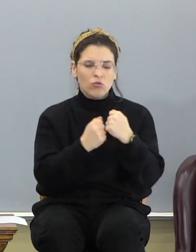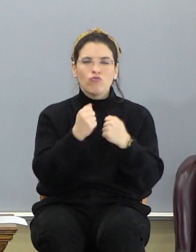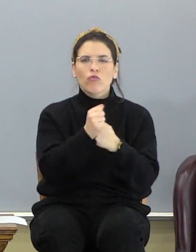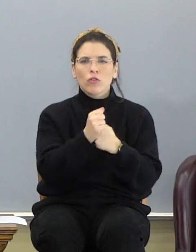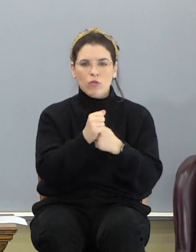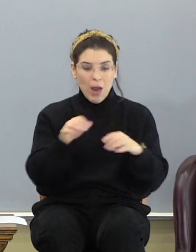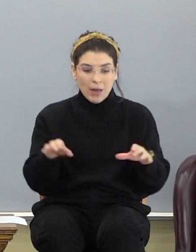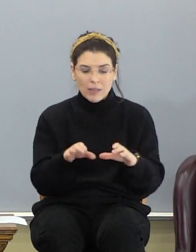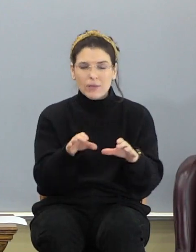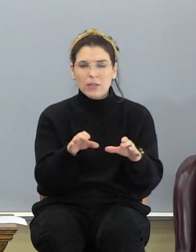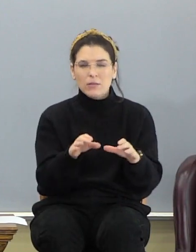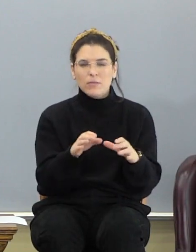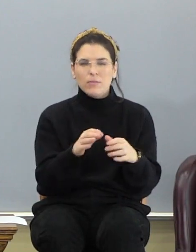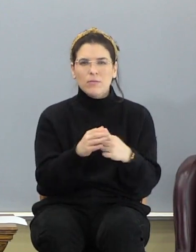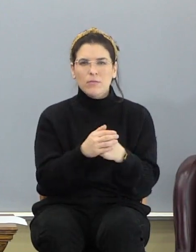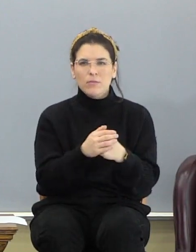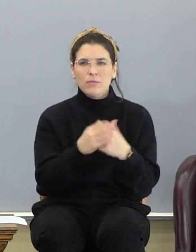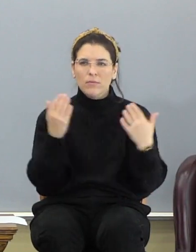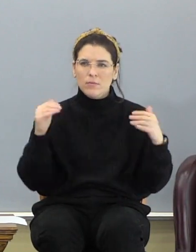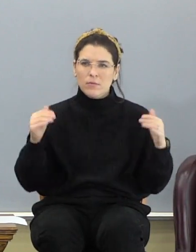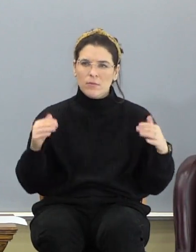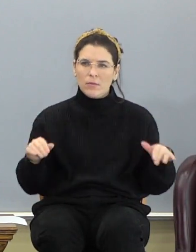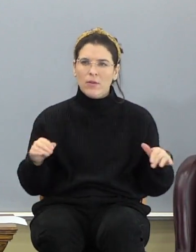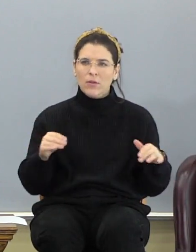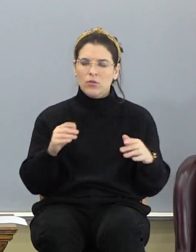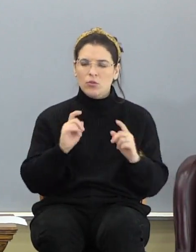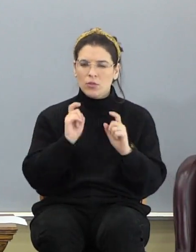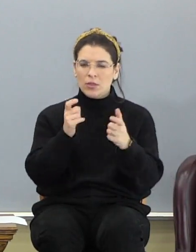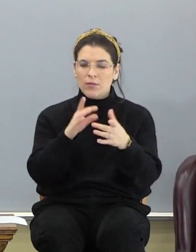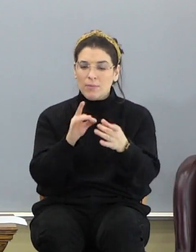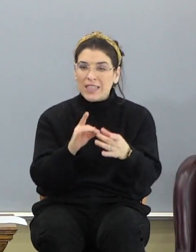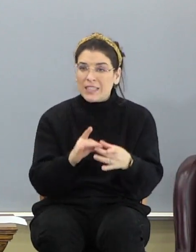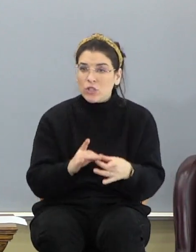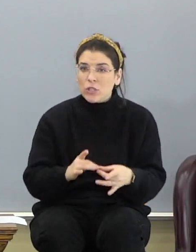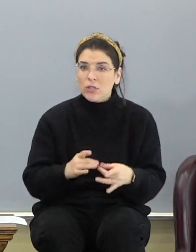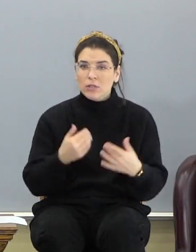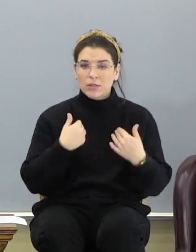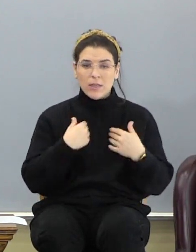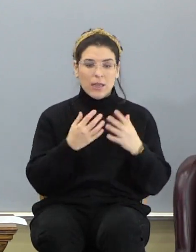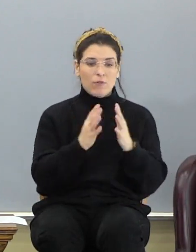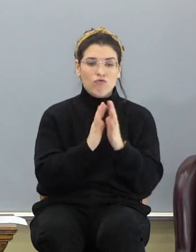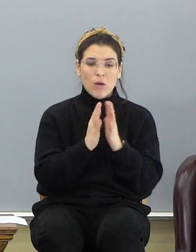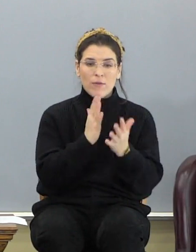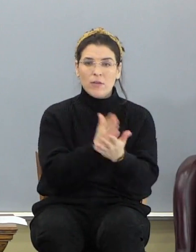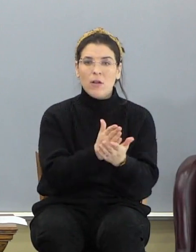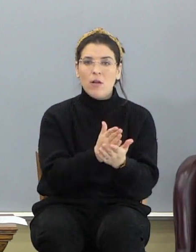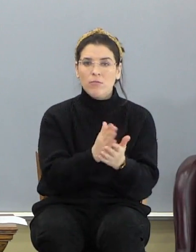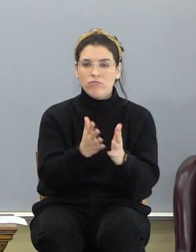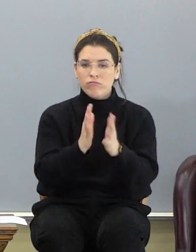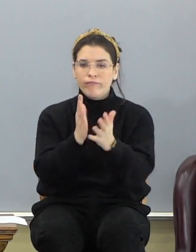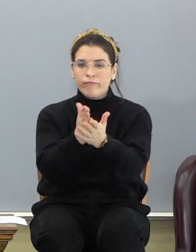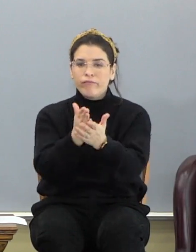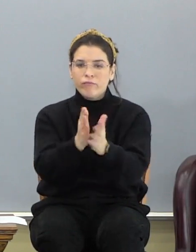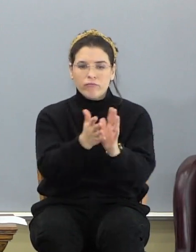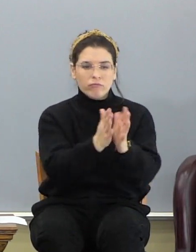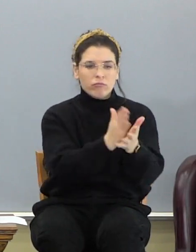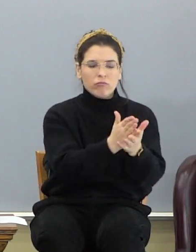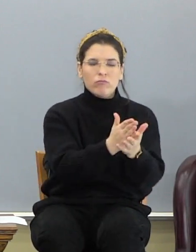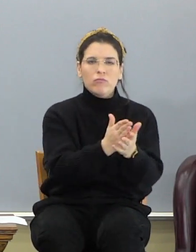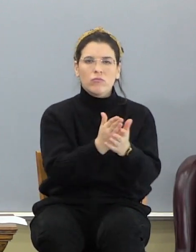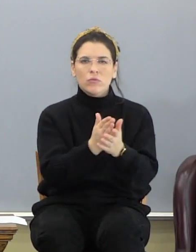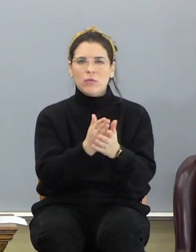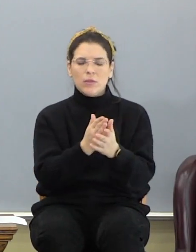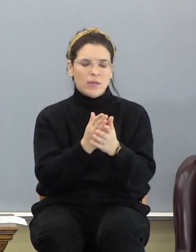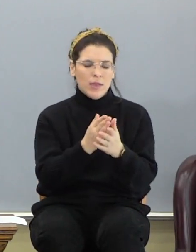activity. Angels deliver messages. They have traffic stops that stop them. They have diplomatic